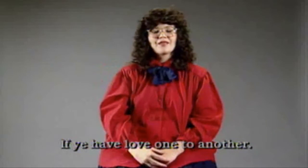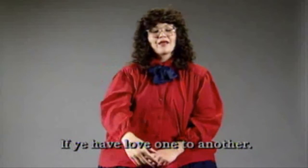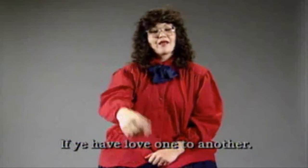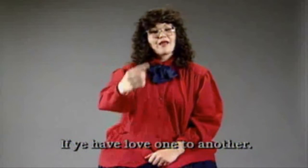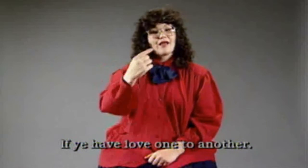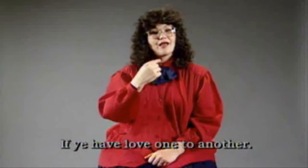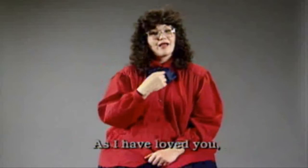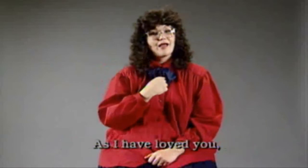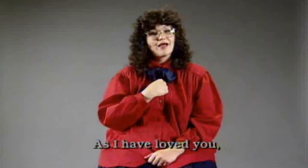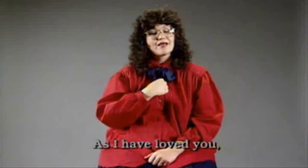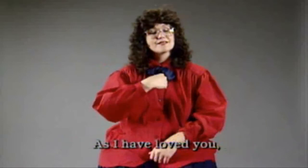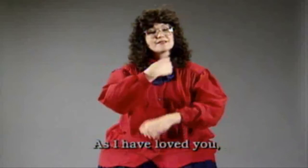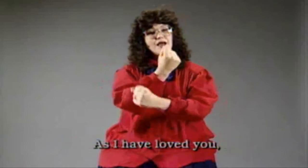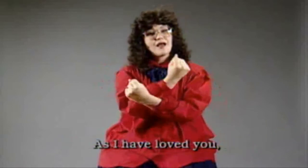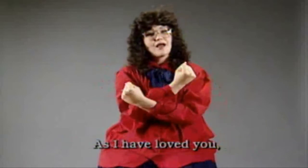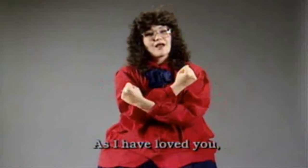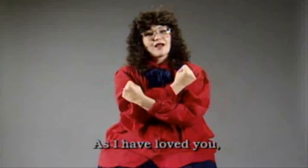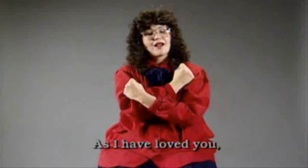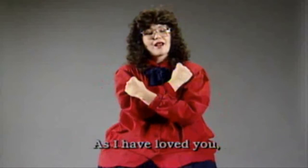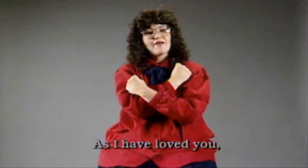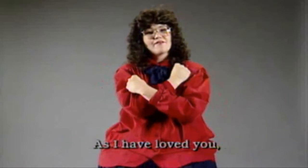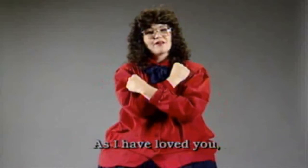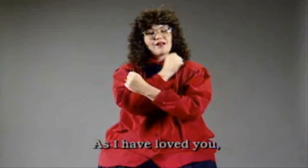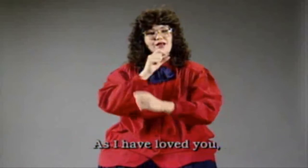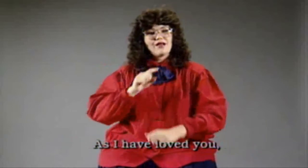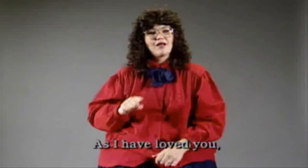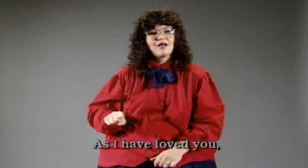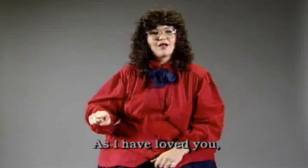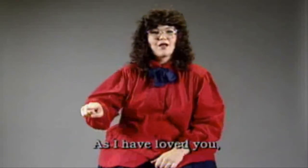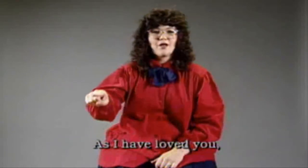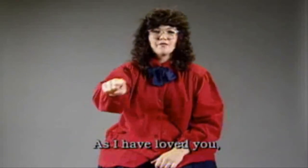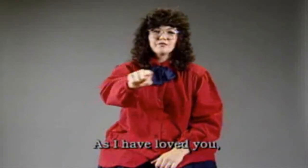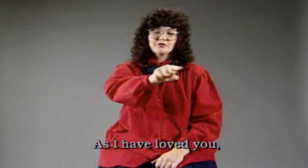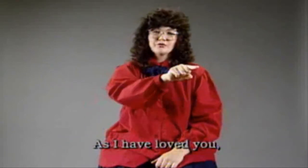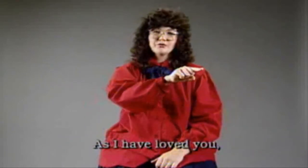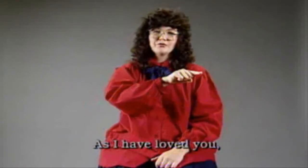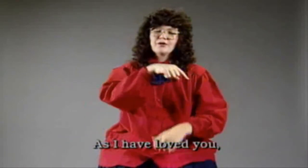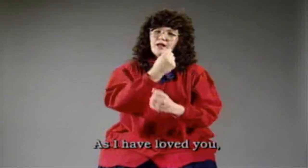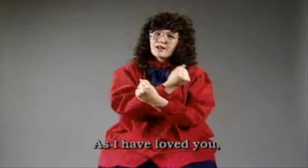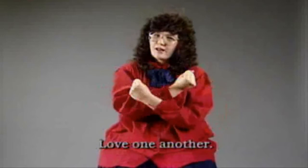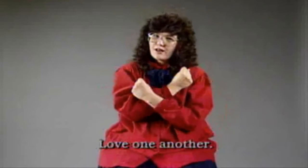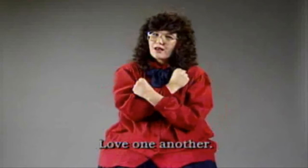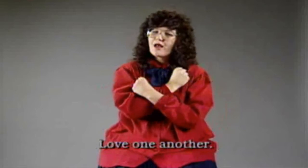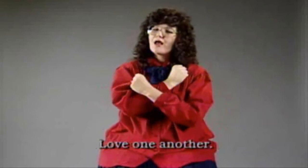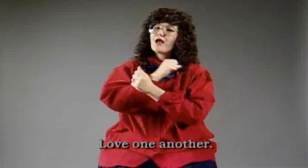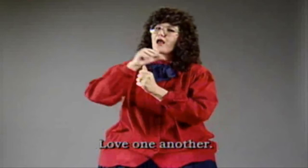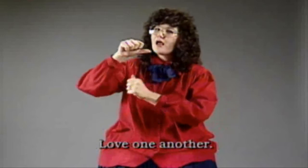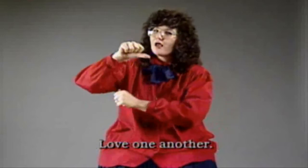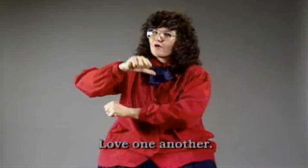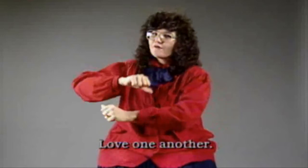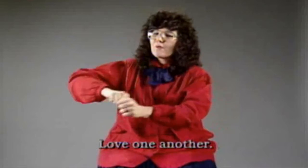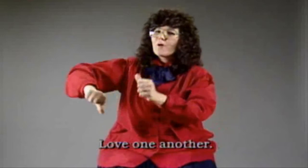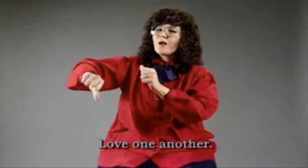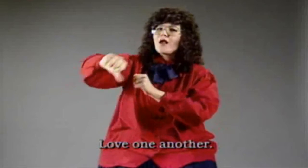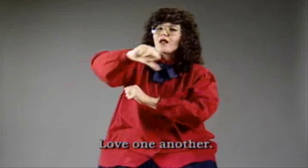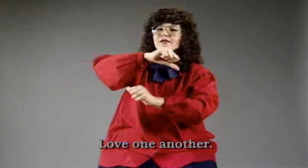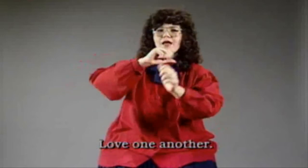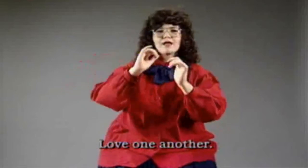As I have loved you, love one